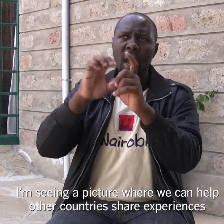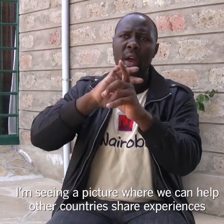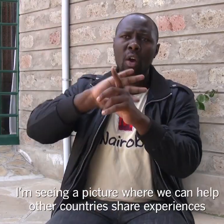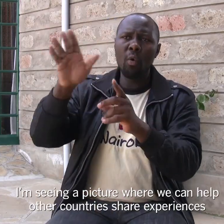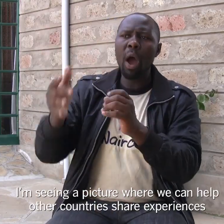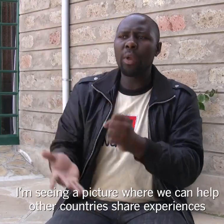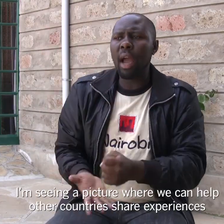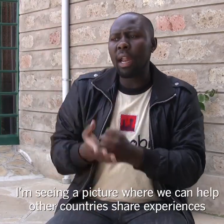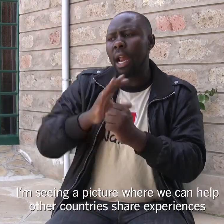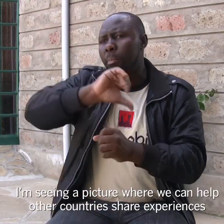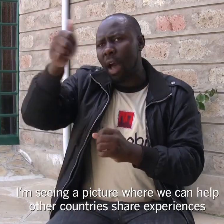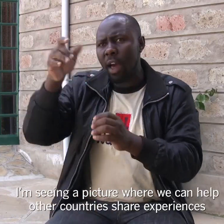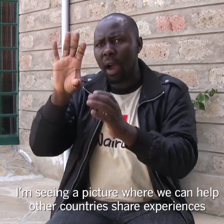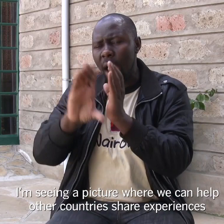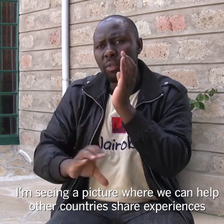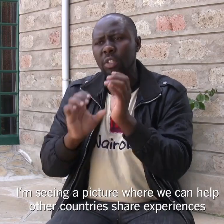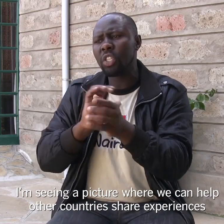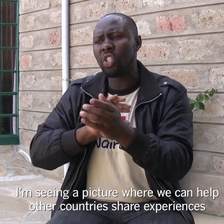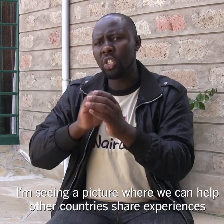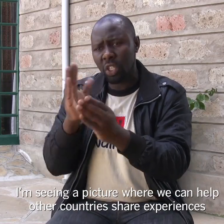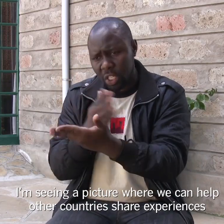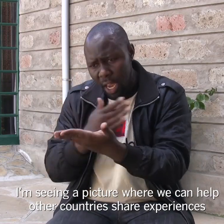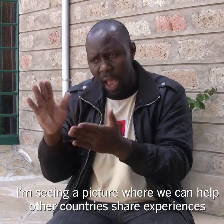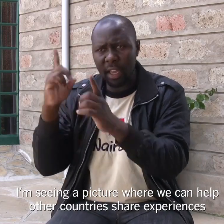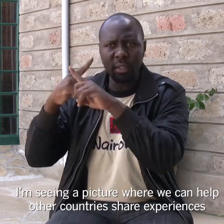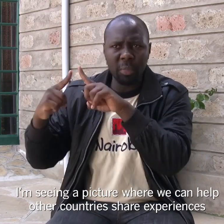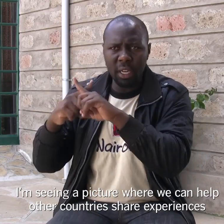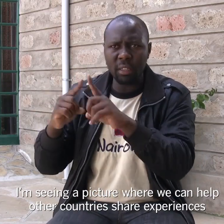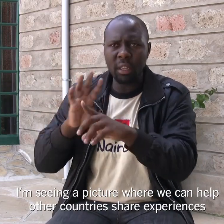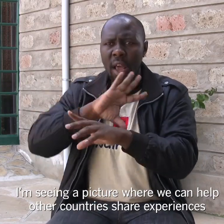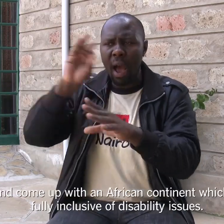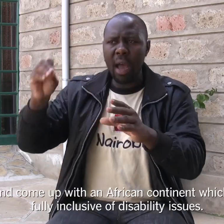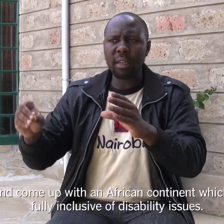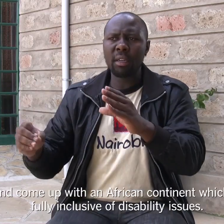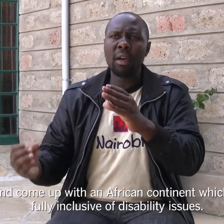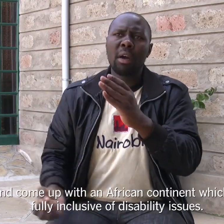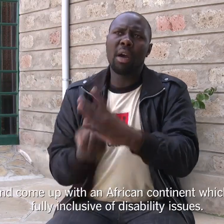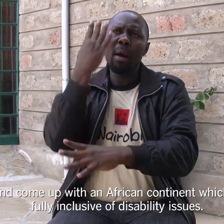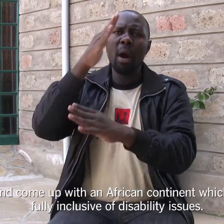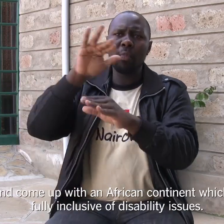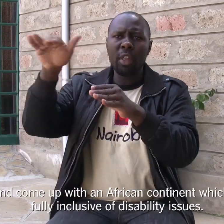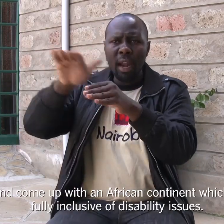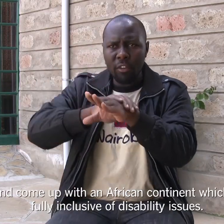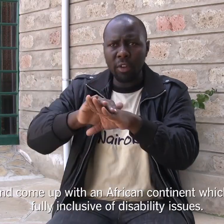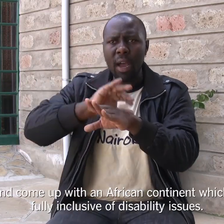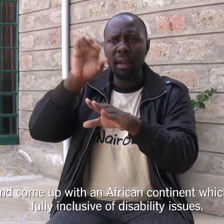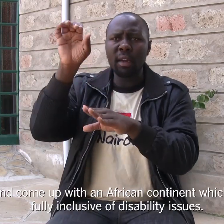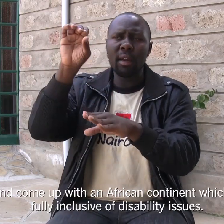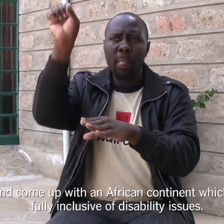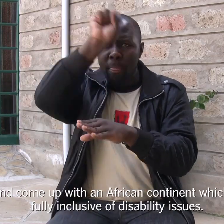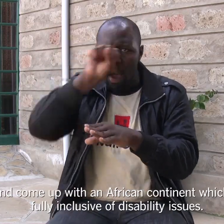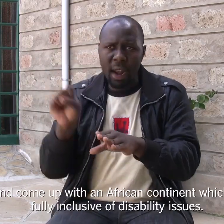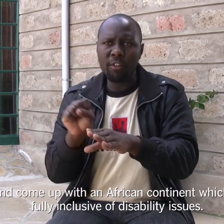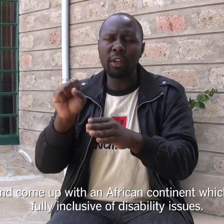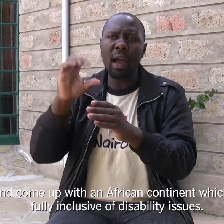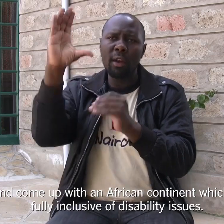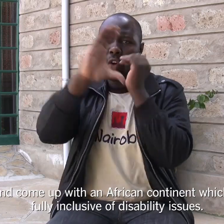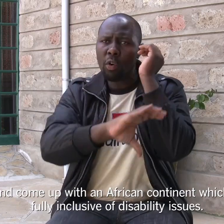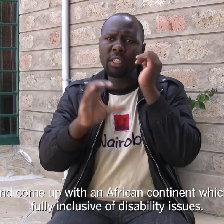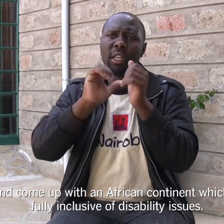where we can help other countries share experiences and come up with an African continent